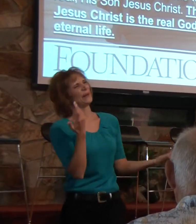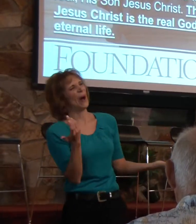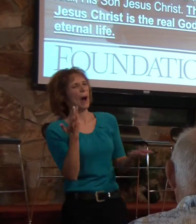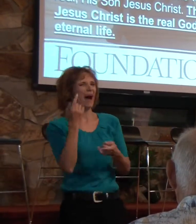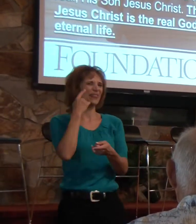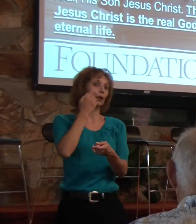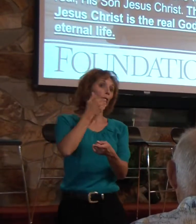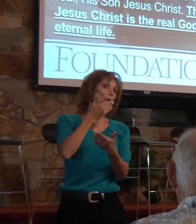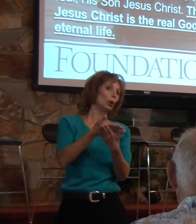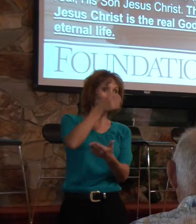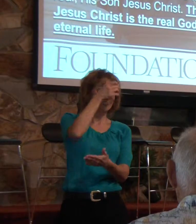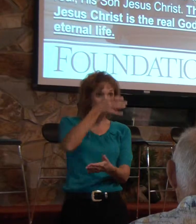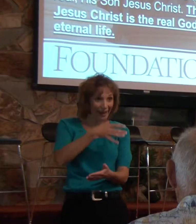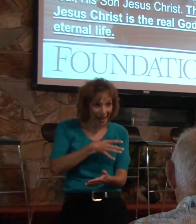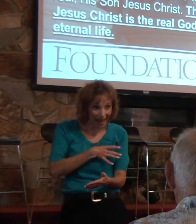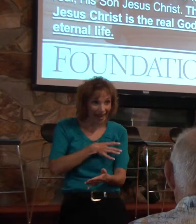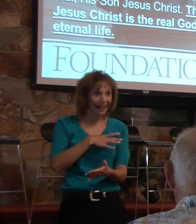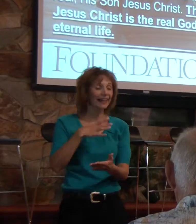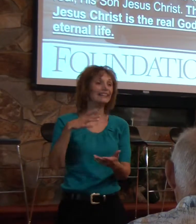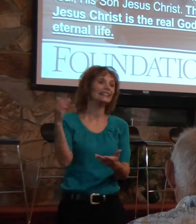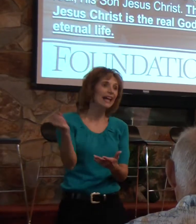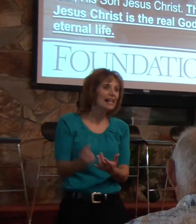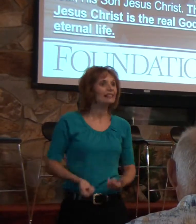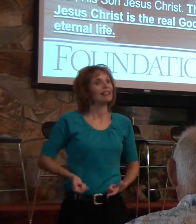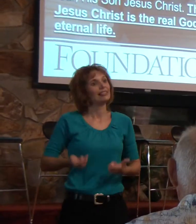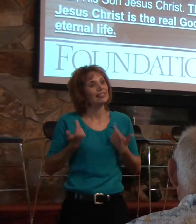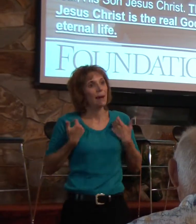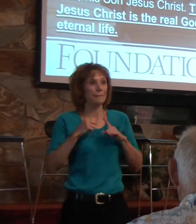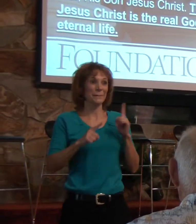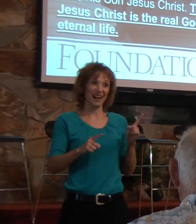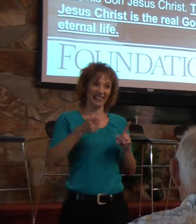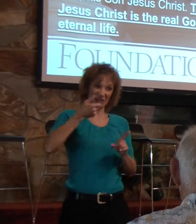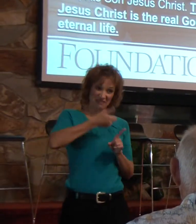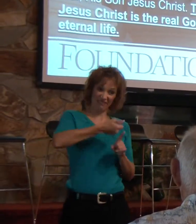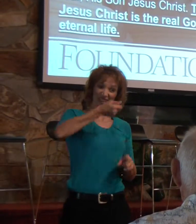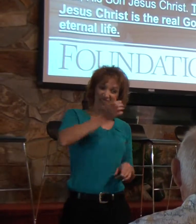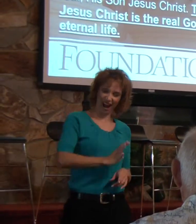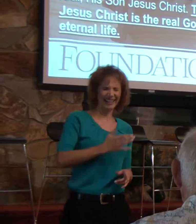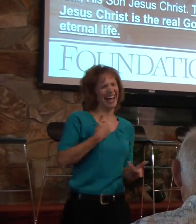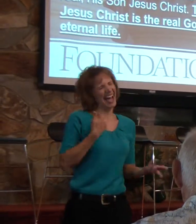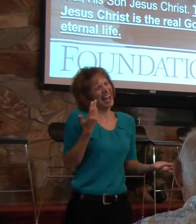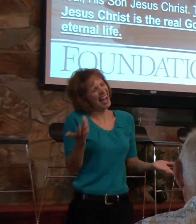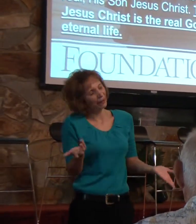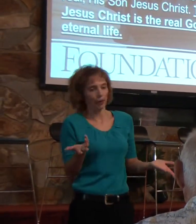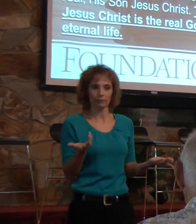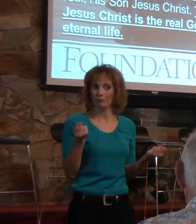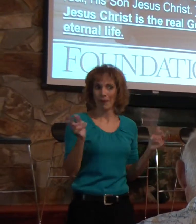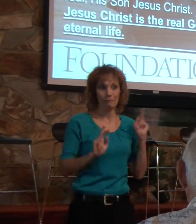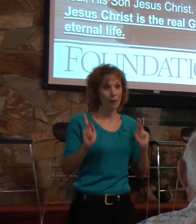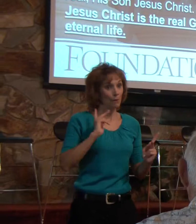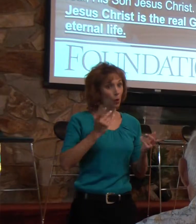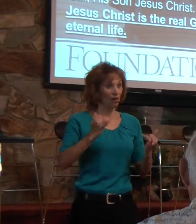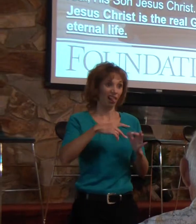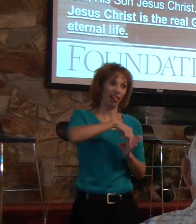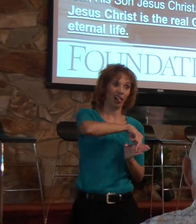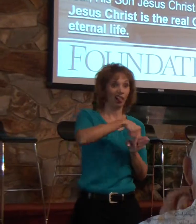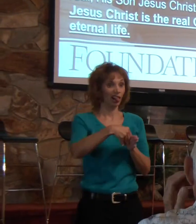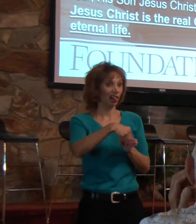will say, well, Jesus was a man. Historically speaking, the historical Jesus, he existed.